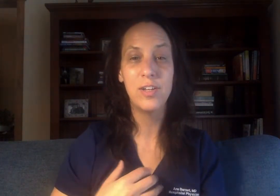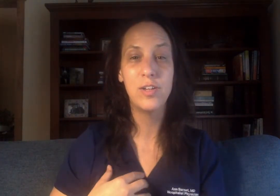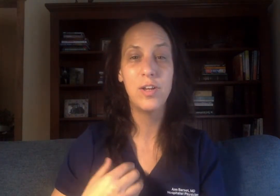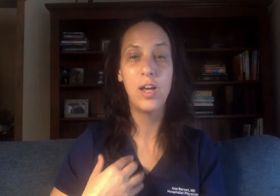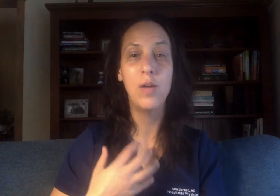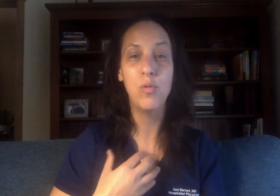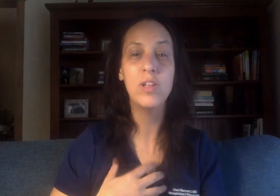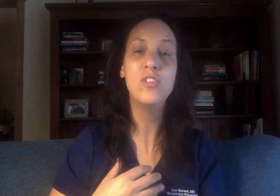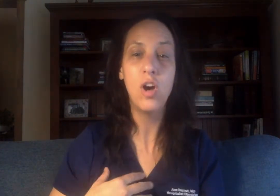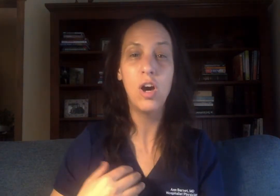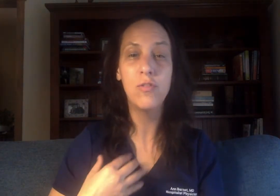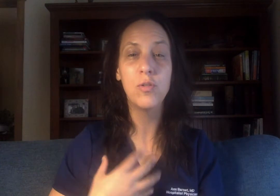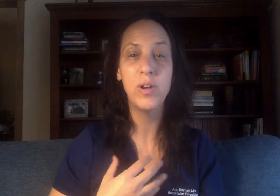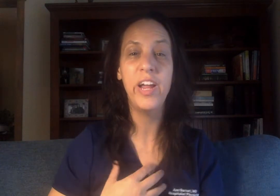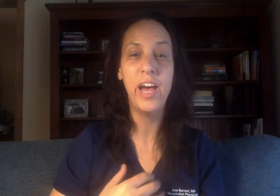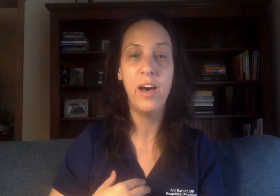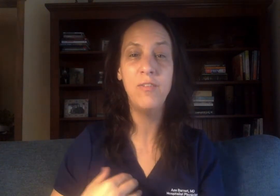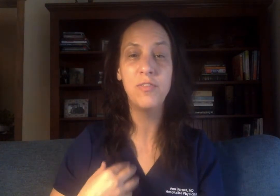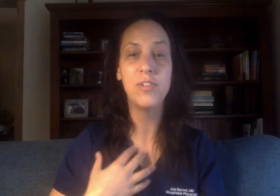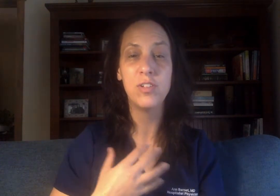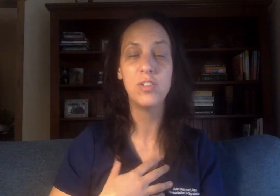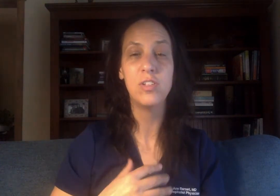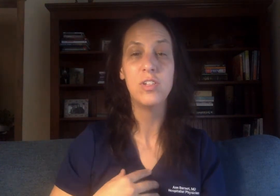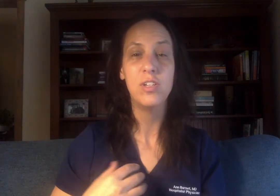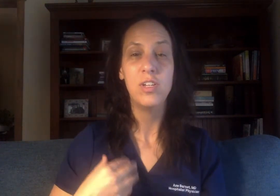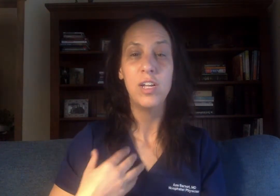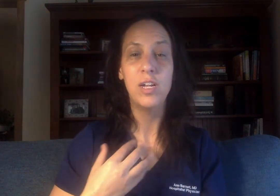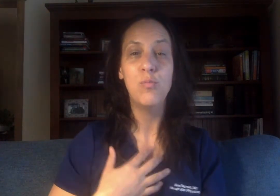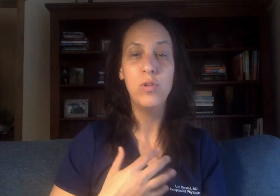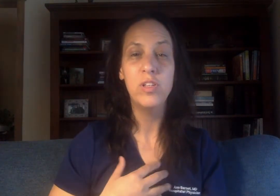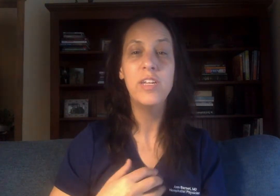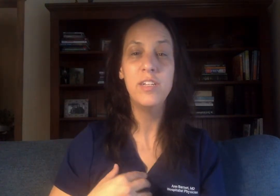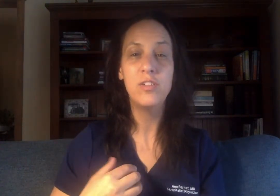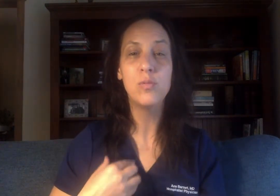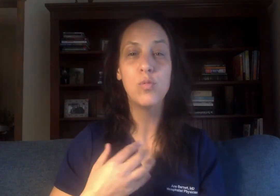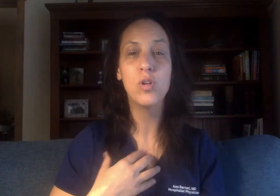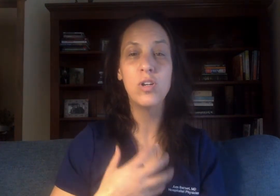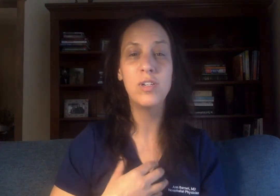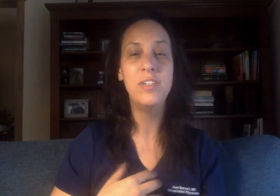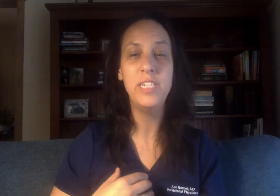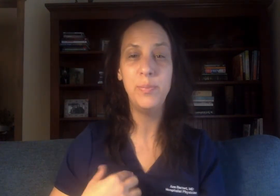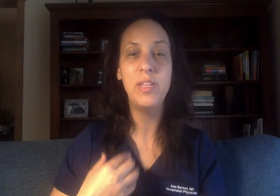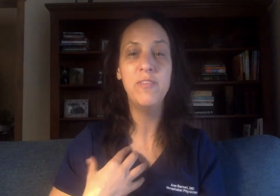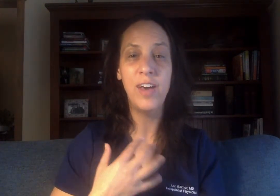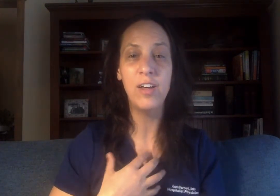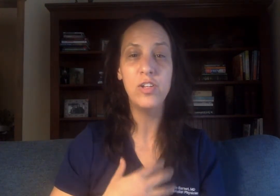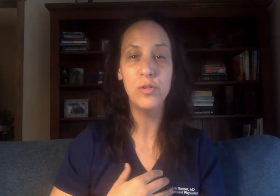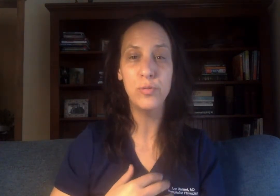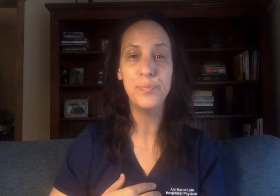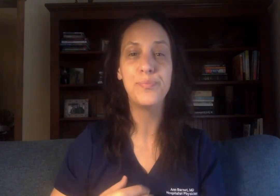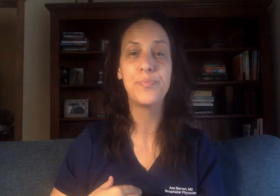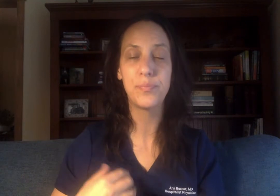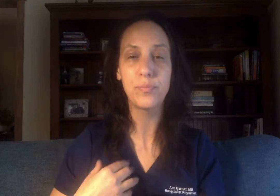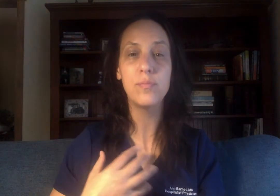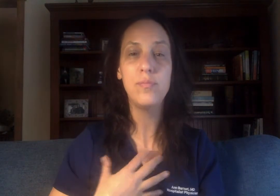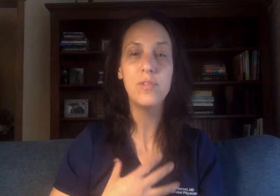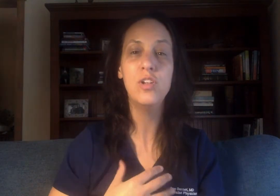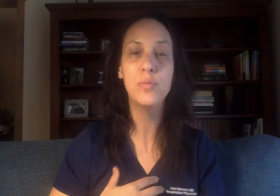I'm willing to offer what I have and I'm willing to more deeply value and